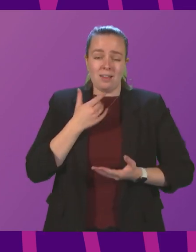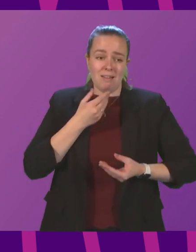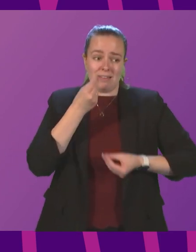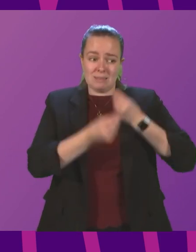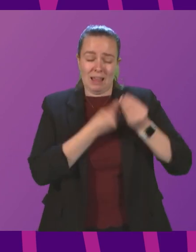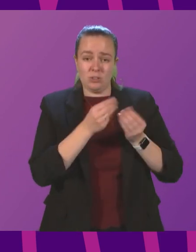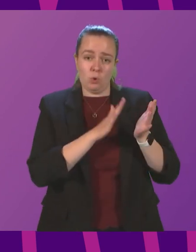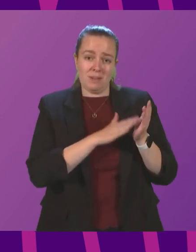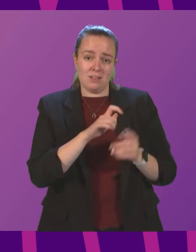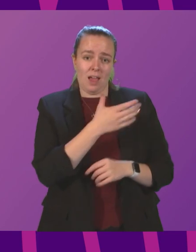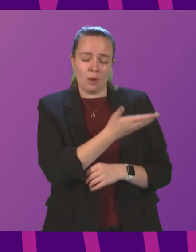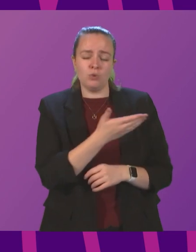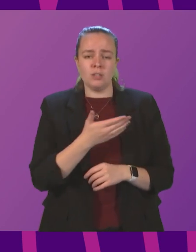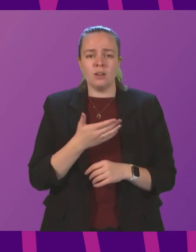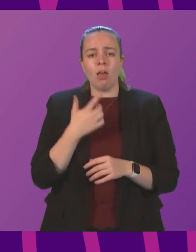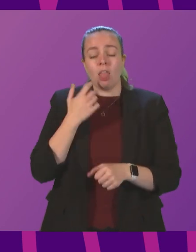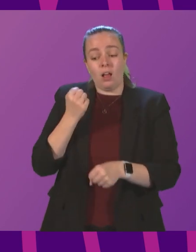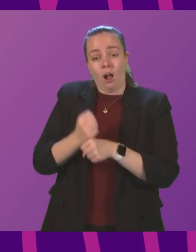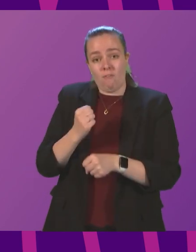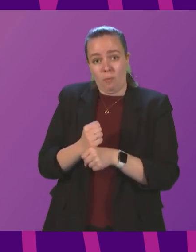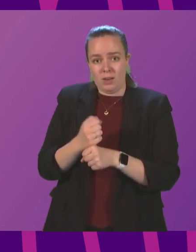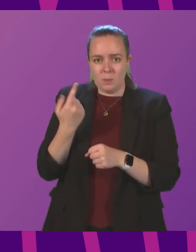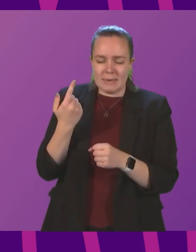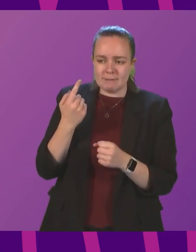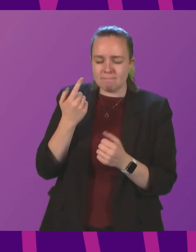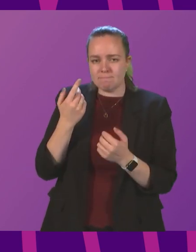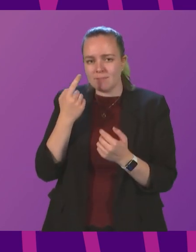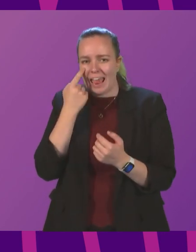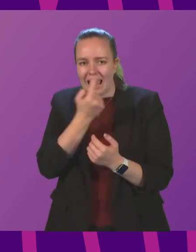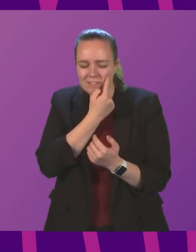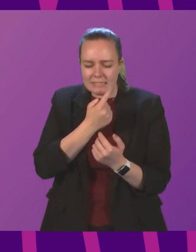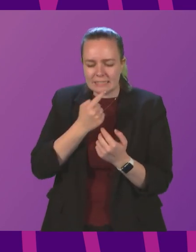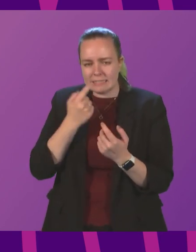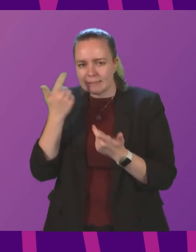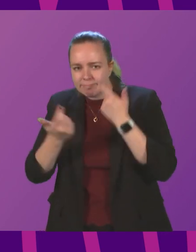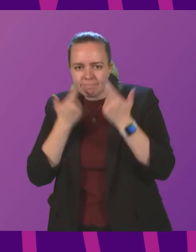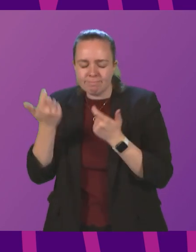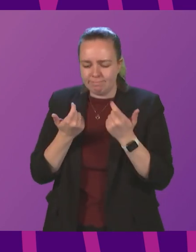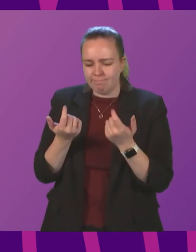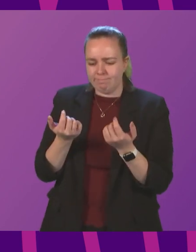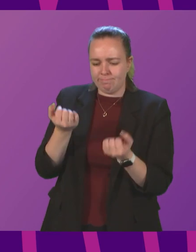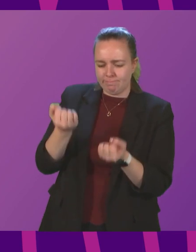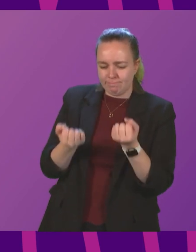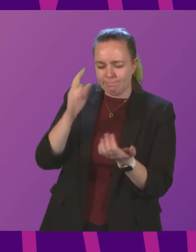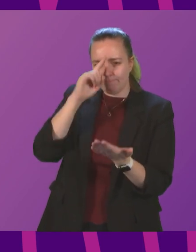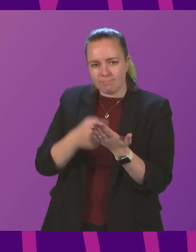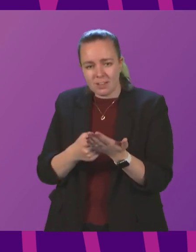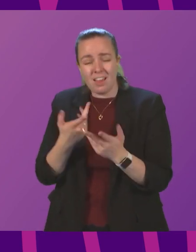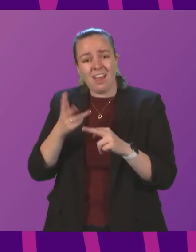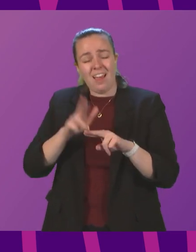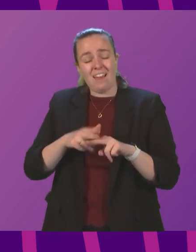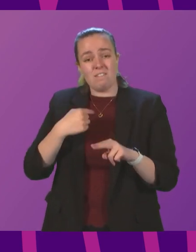to Mr Cameron is that the Government is looking at that evidence in the round, making a judgment, if we believe there are